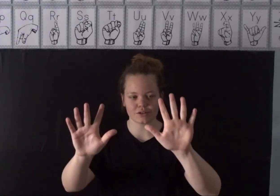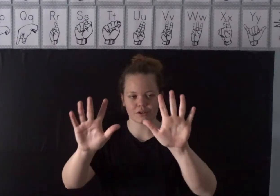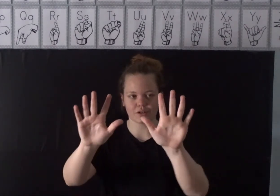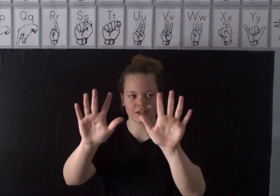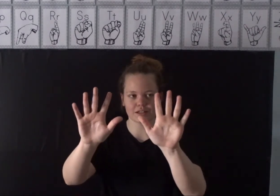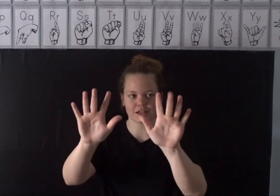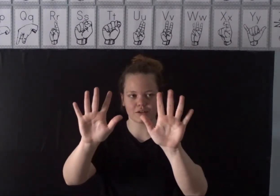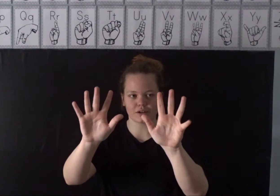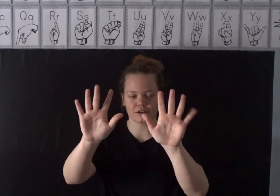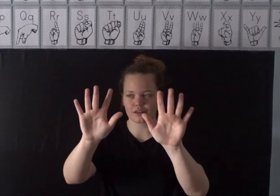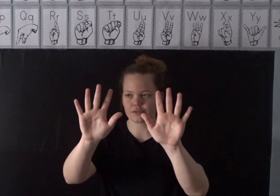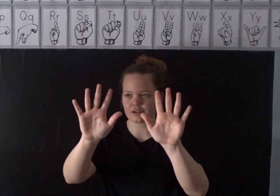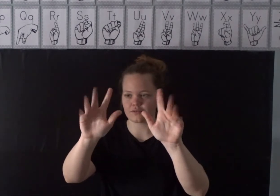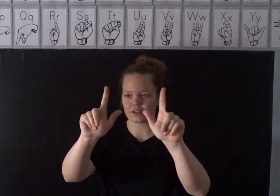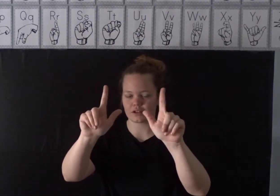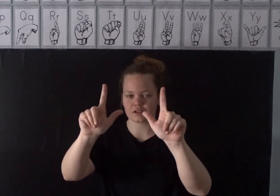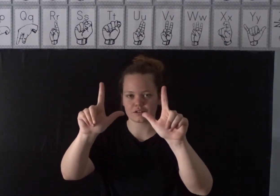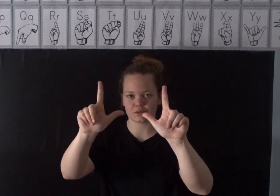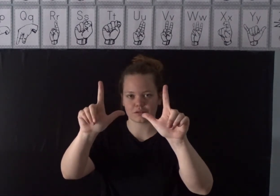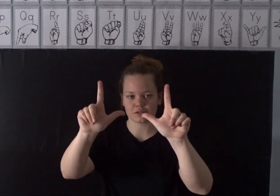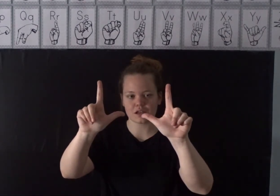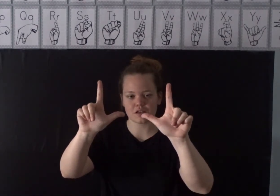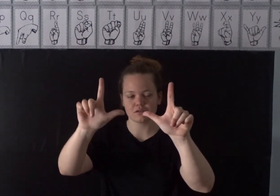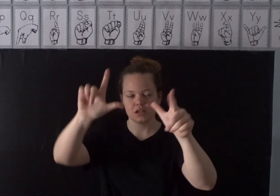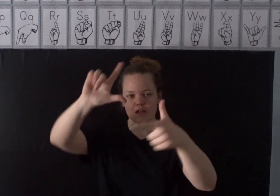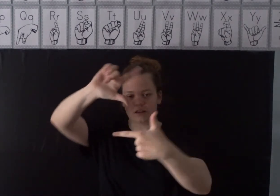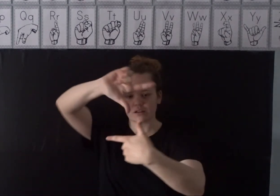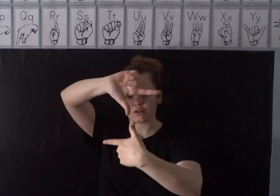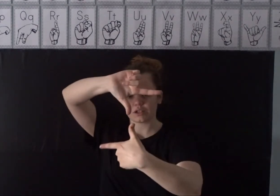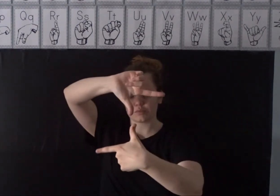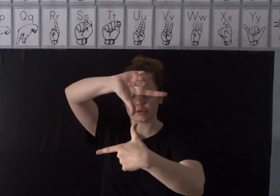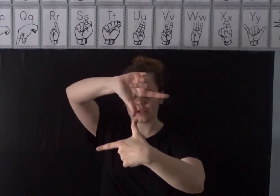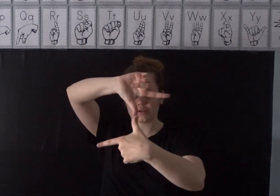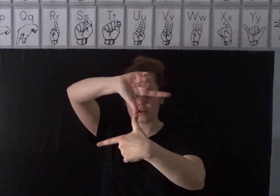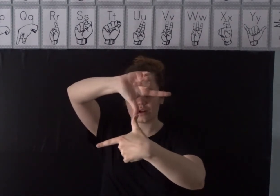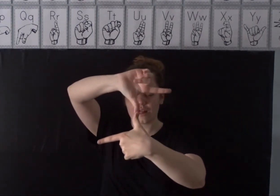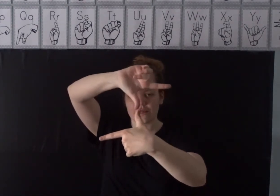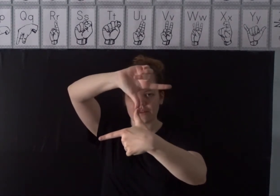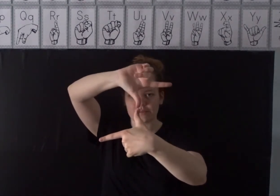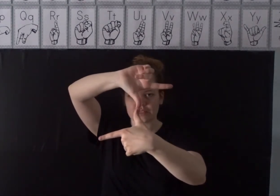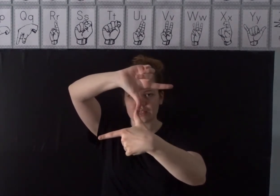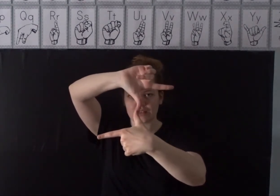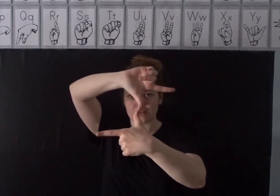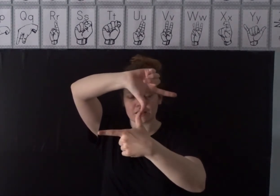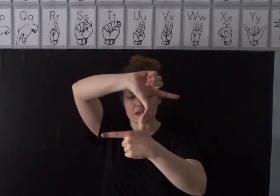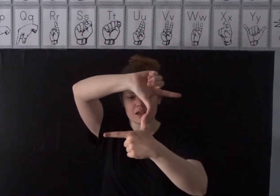So you are going to take your three fingers and put them down. Then you are going to put your thumbs together like that.